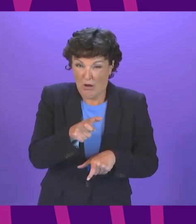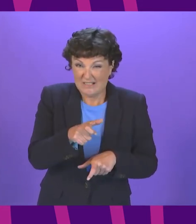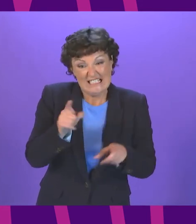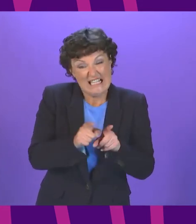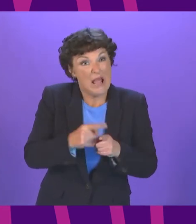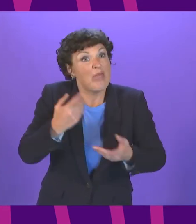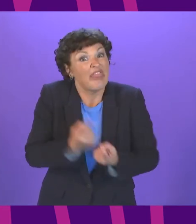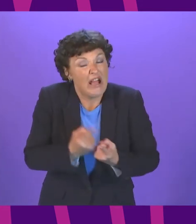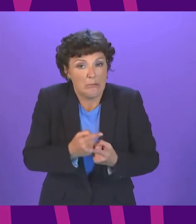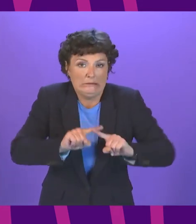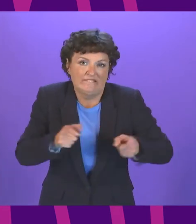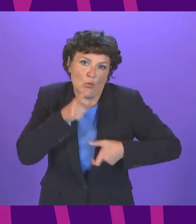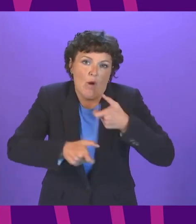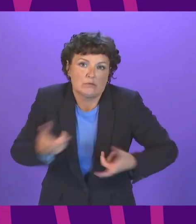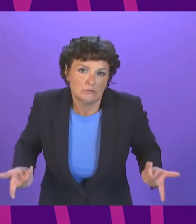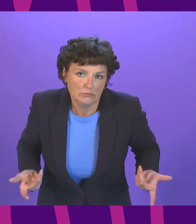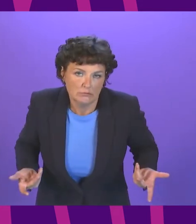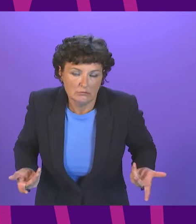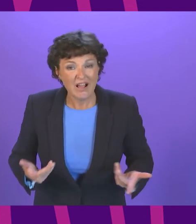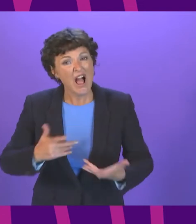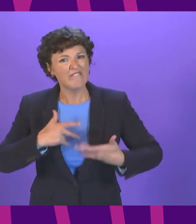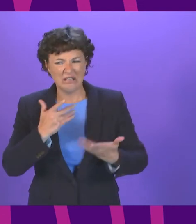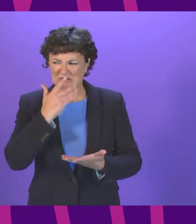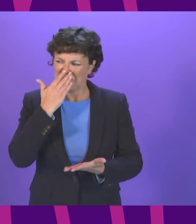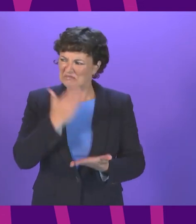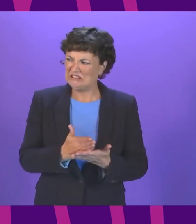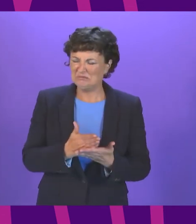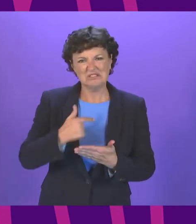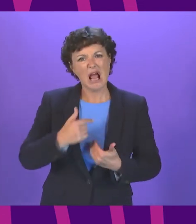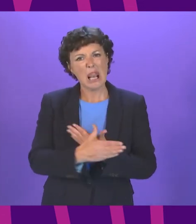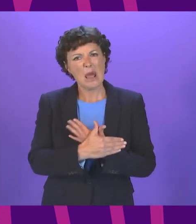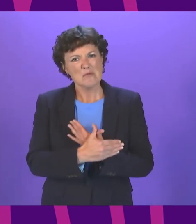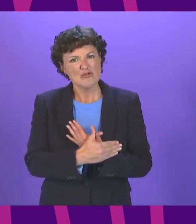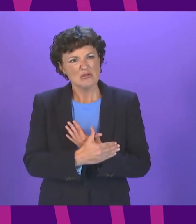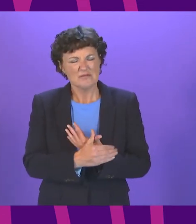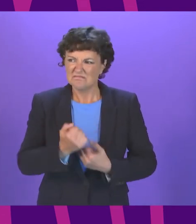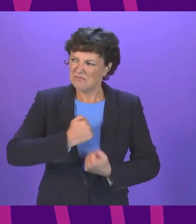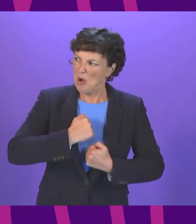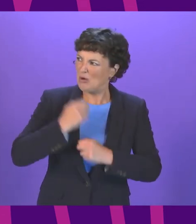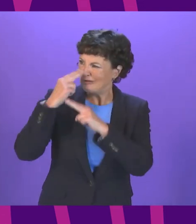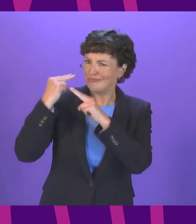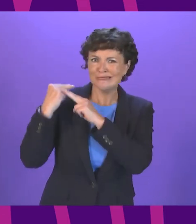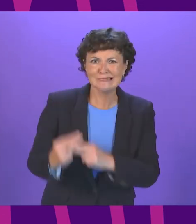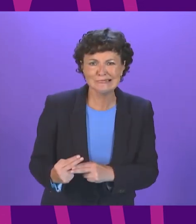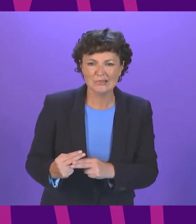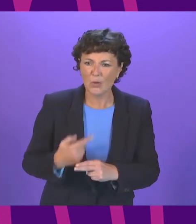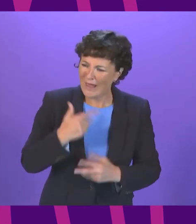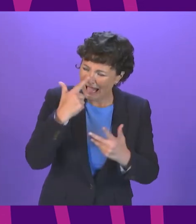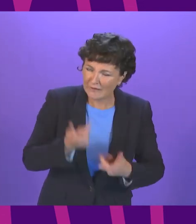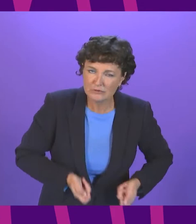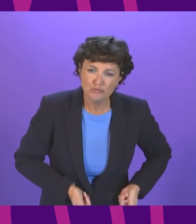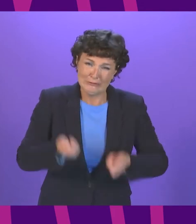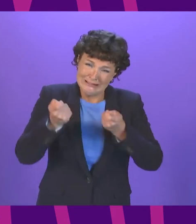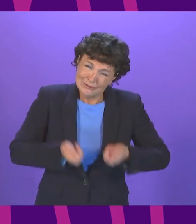assurances before it has become something of a sombre tradition for the Liberal Democrat response to the programme for government to highlight mental health